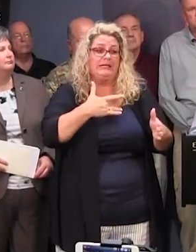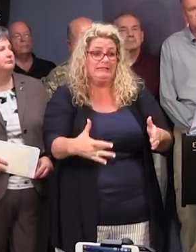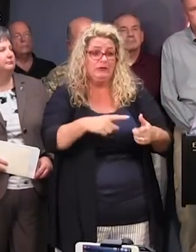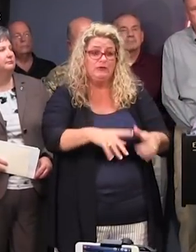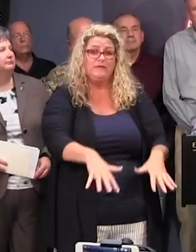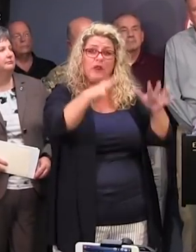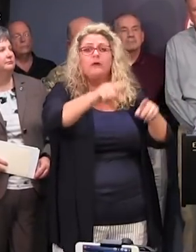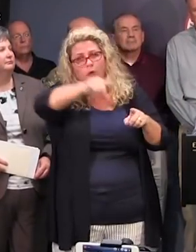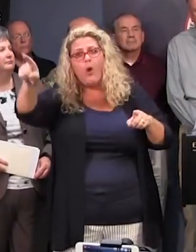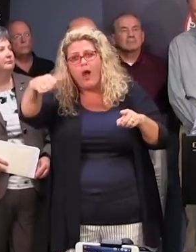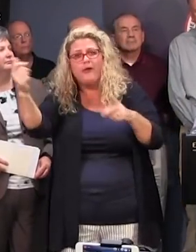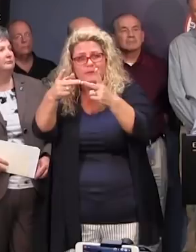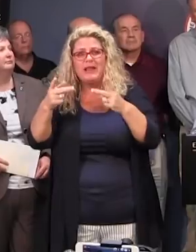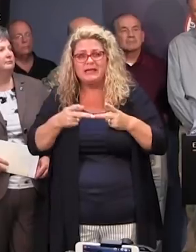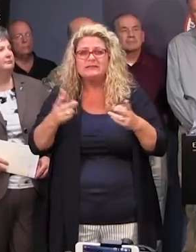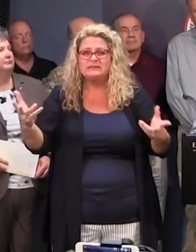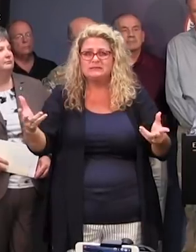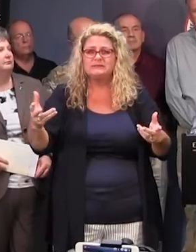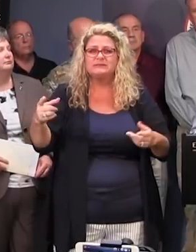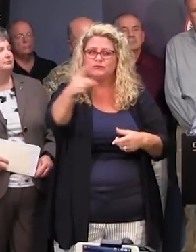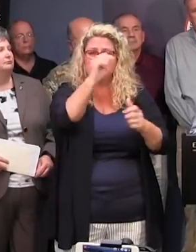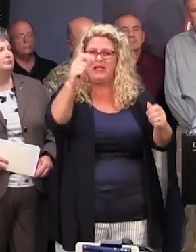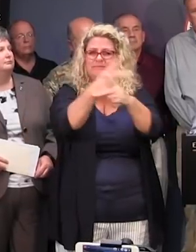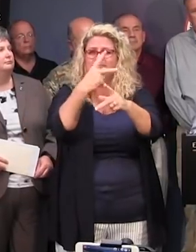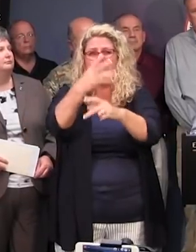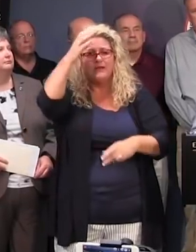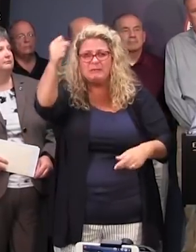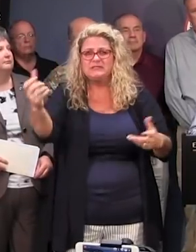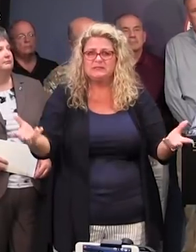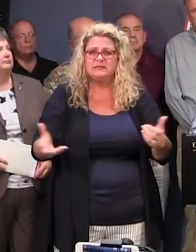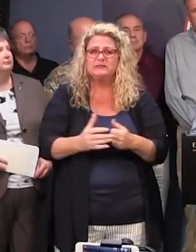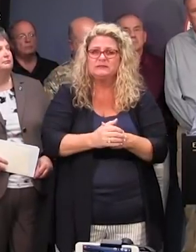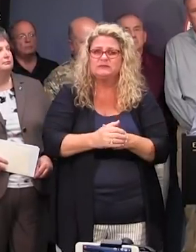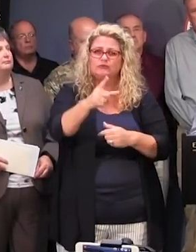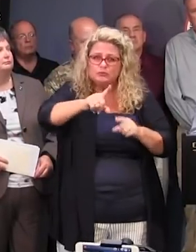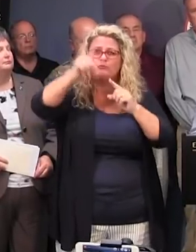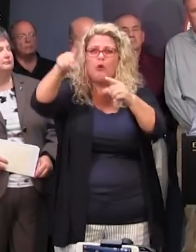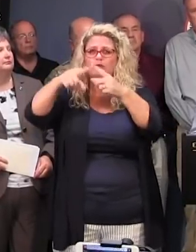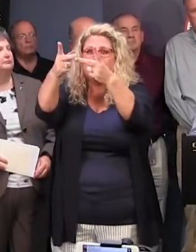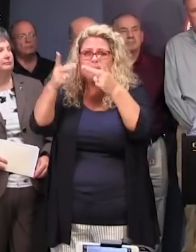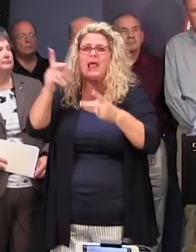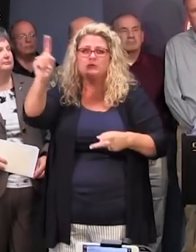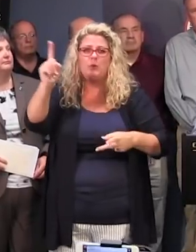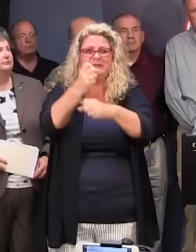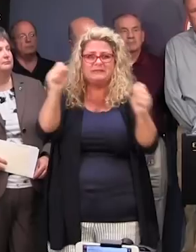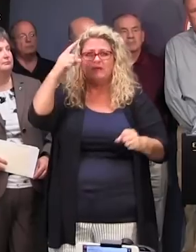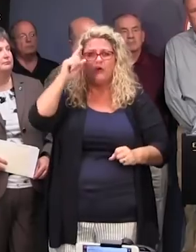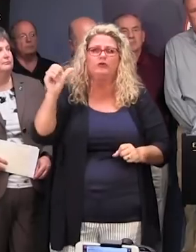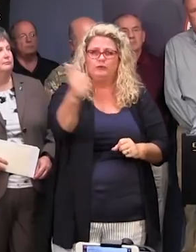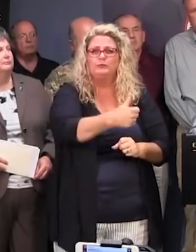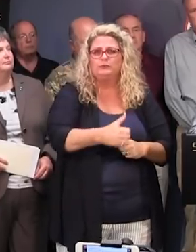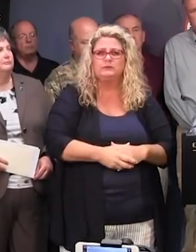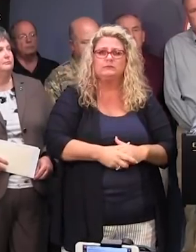safety. You know, so right now, you know, most people don't have to evacuate due to rainfall. Just need to get to a higher location away from floodwaters would be the best recommendation